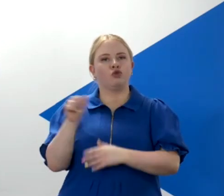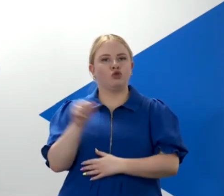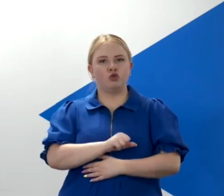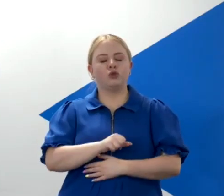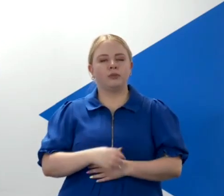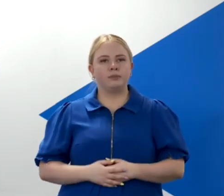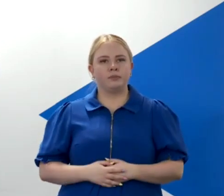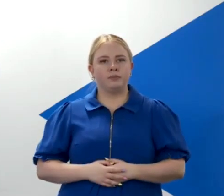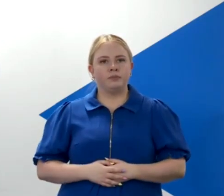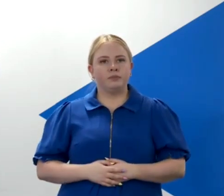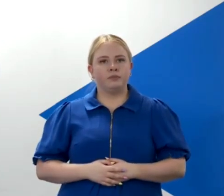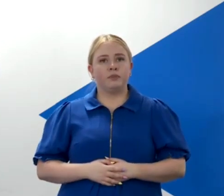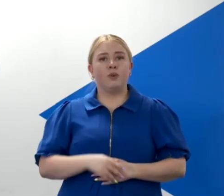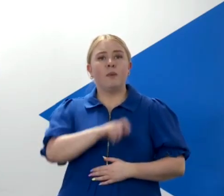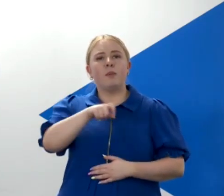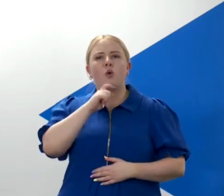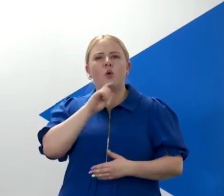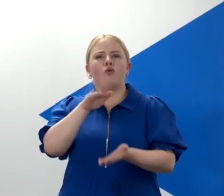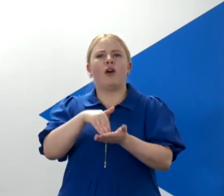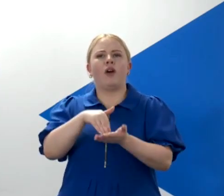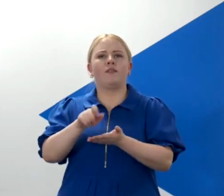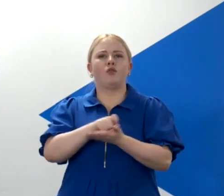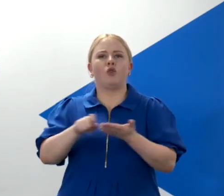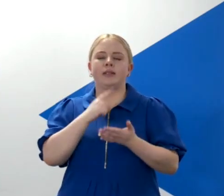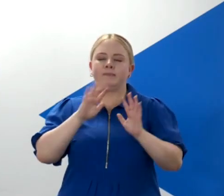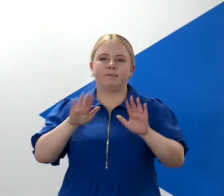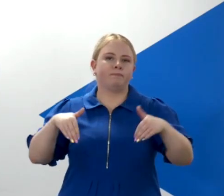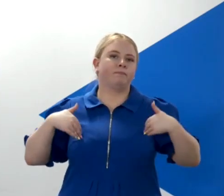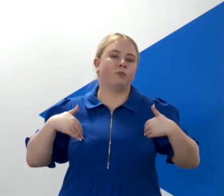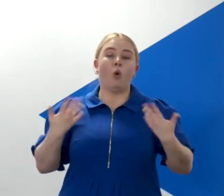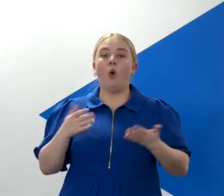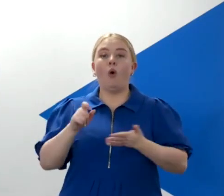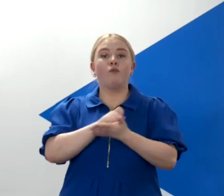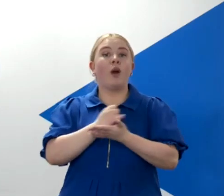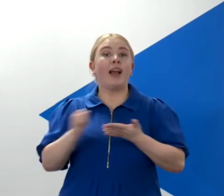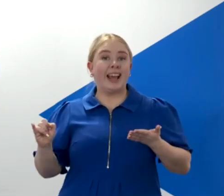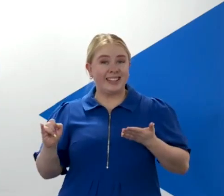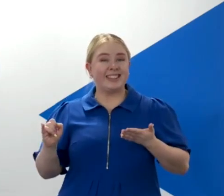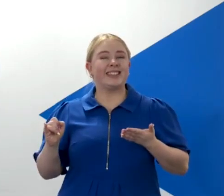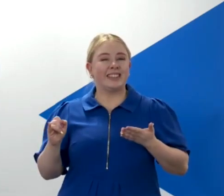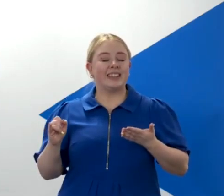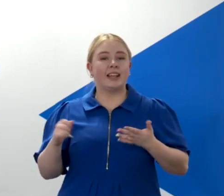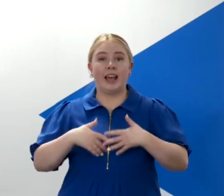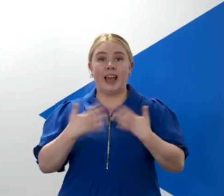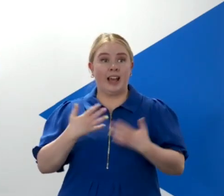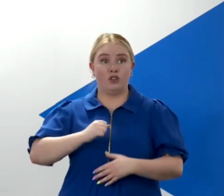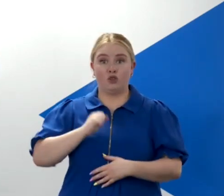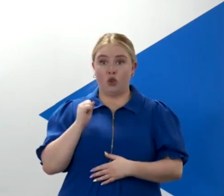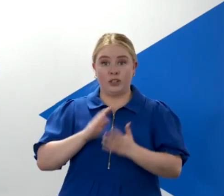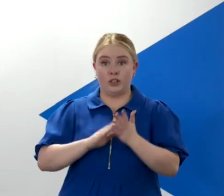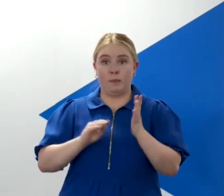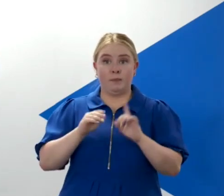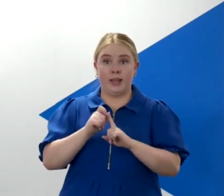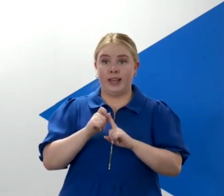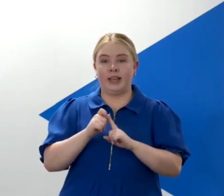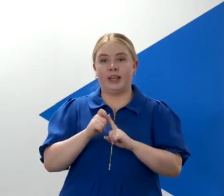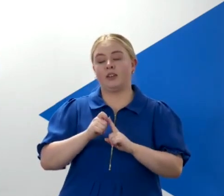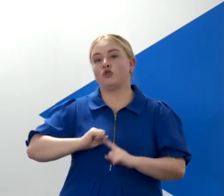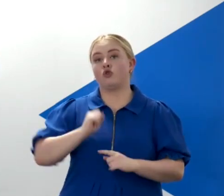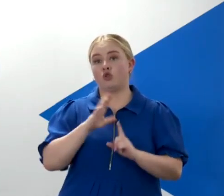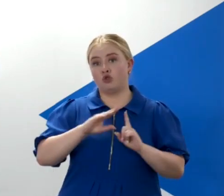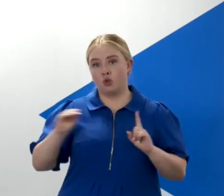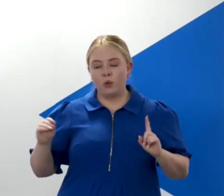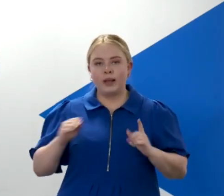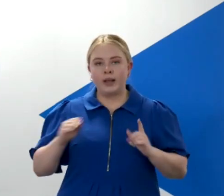choose to turn up to the vote and abstain, or indeed vote against the sanction, any Scottish Tory MP that does that is